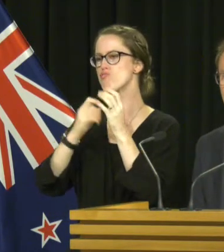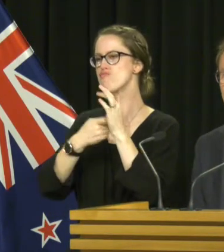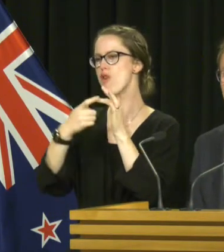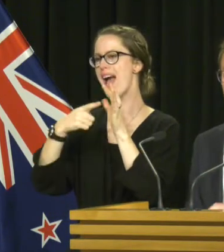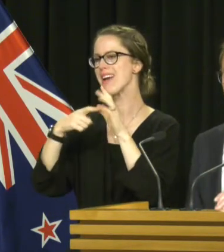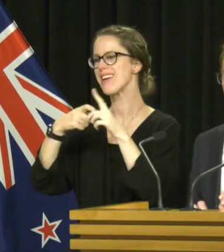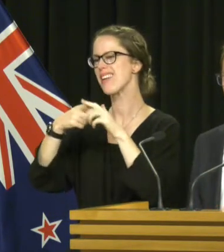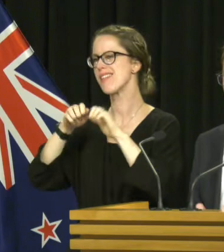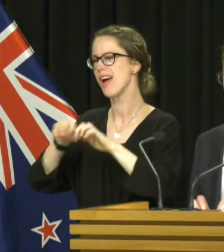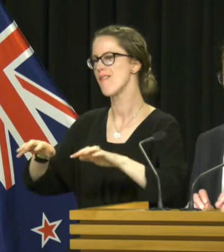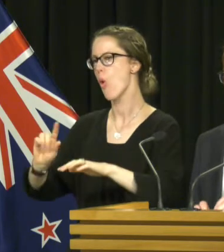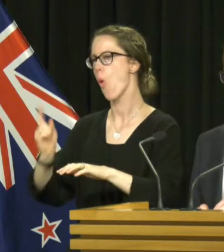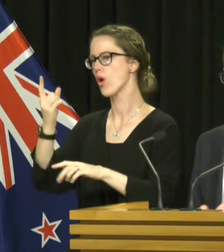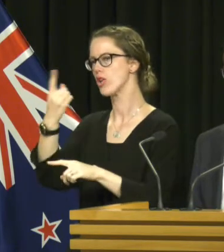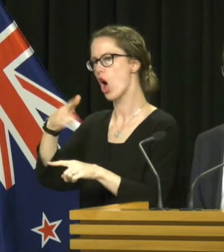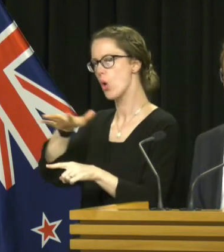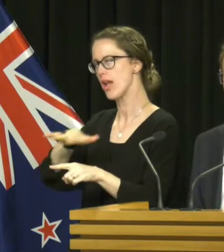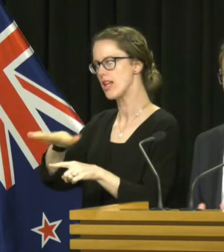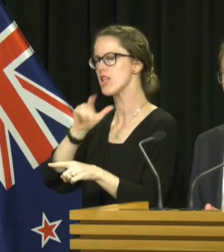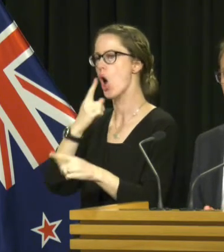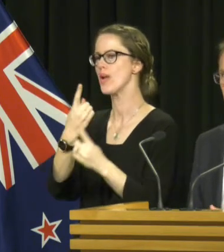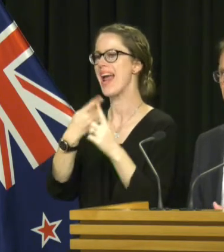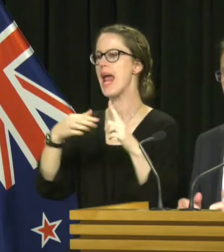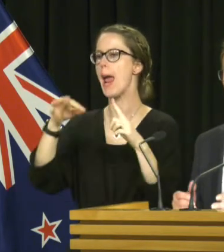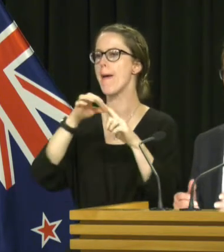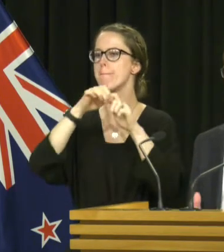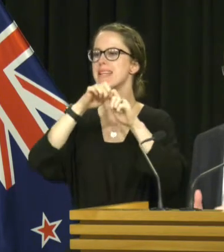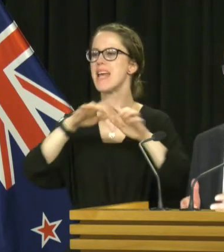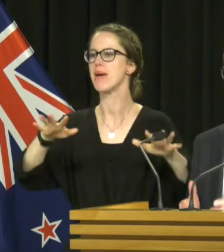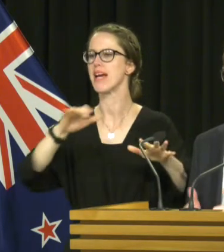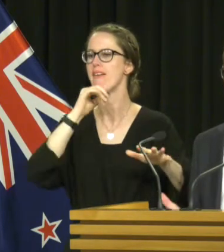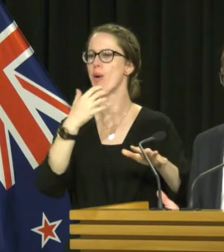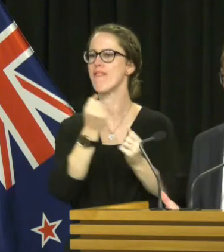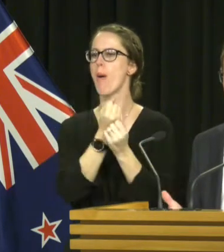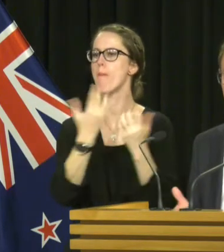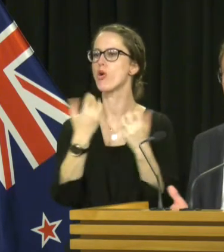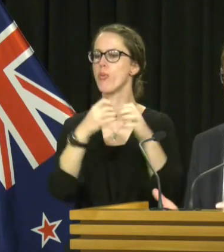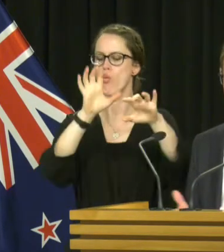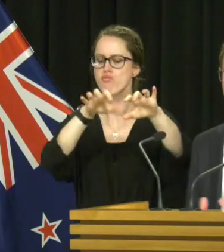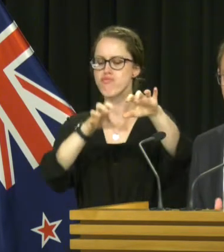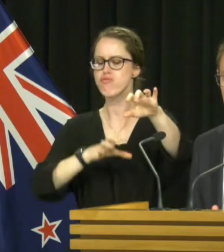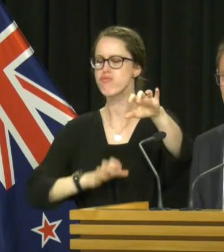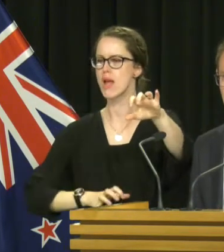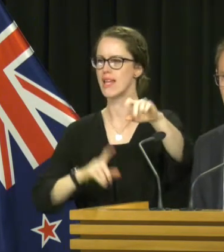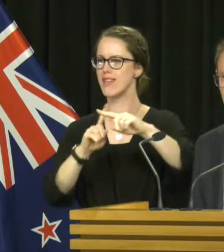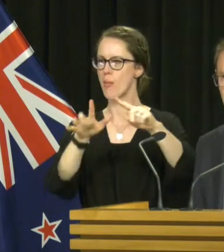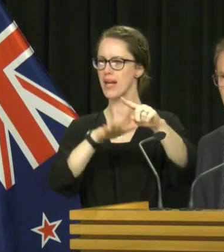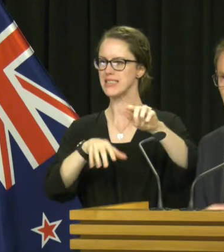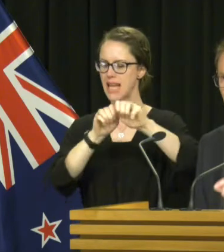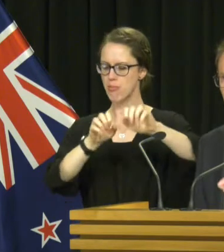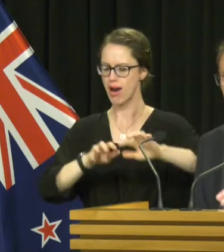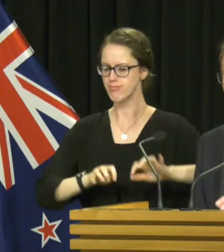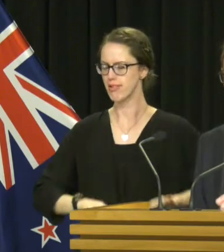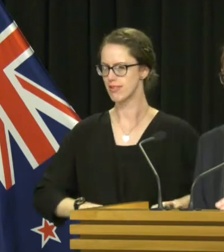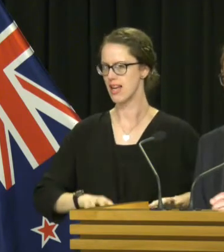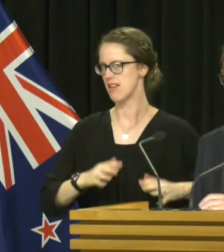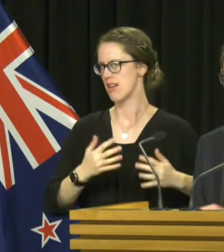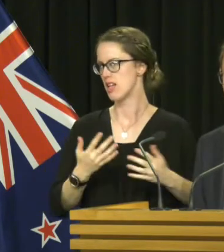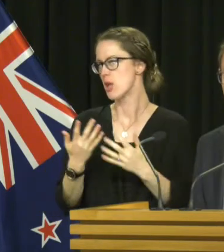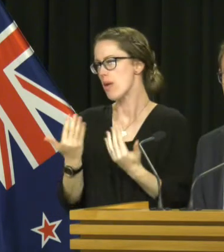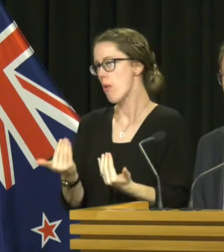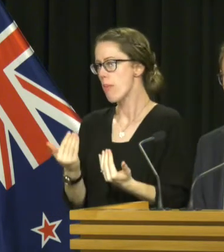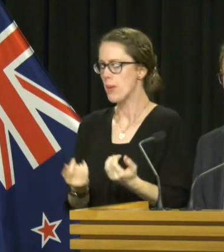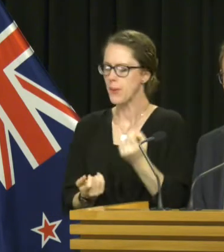metro region. It would only be classified as an epidemic if we had multiple outbreaks across different parts of the country. We are having